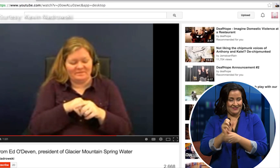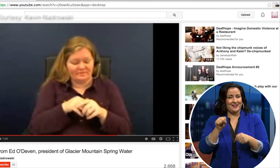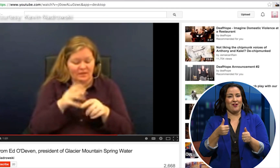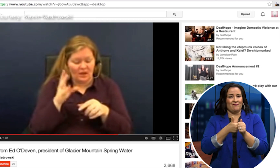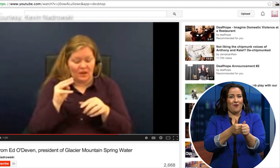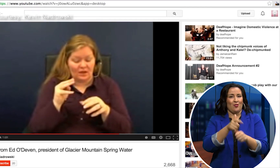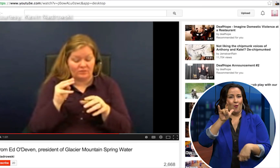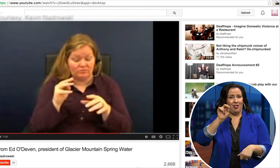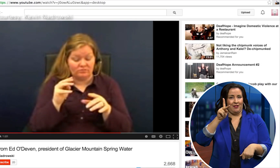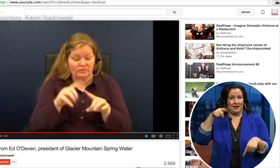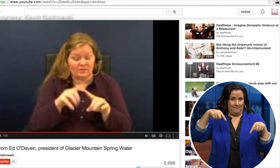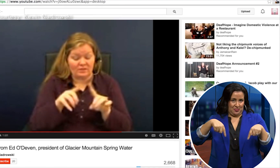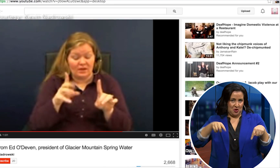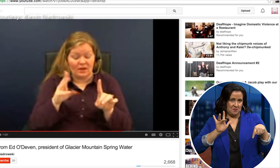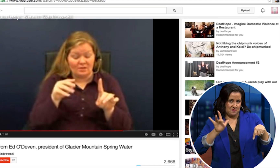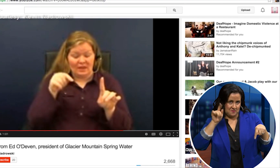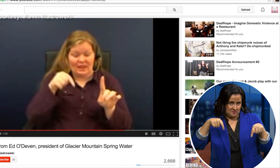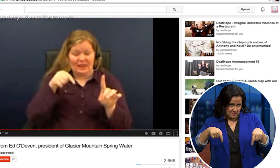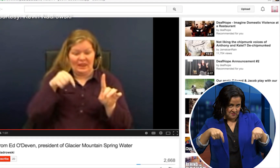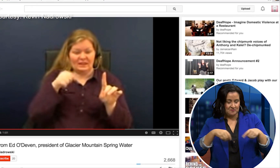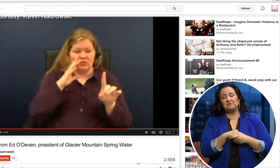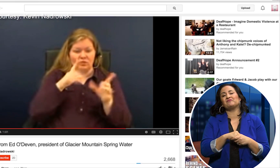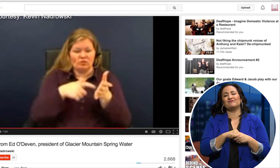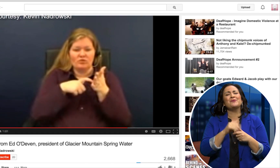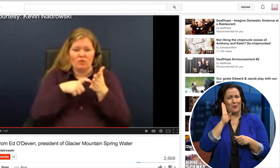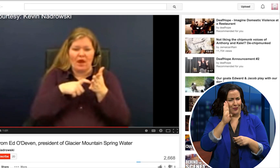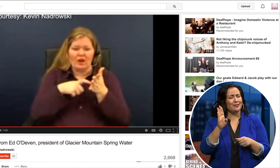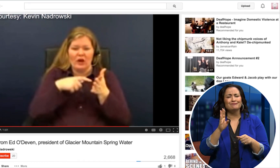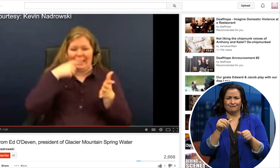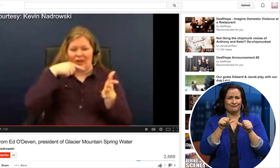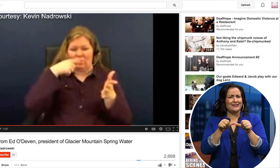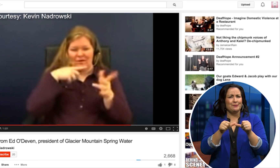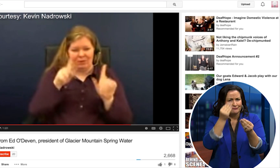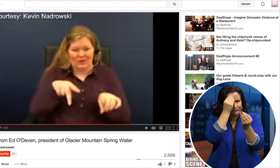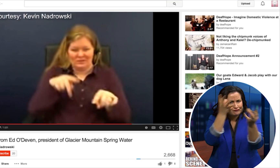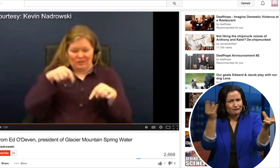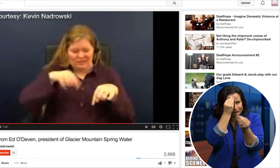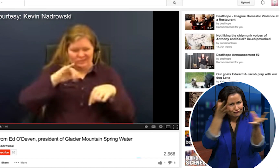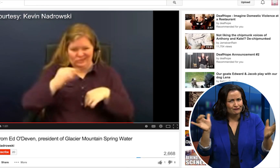and we're going to keep you updated as we learn more about this developing story.